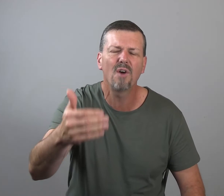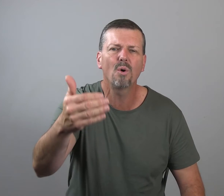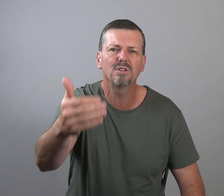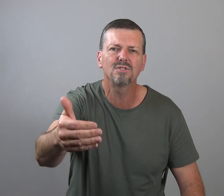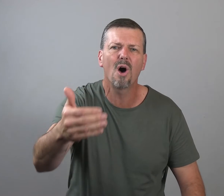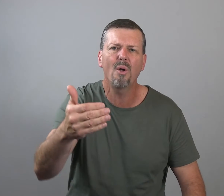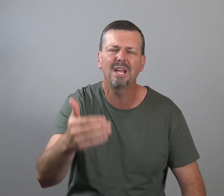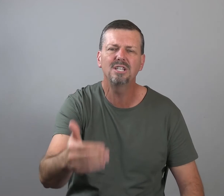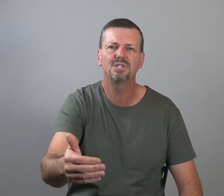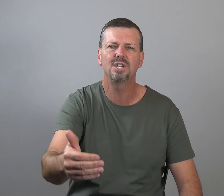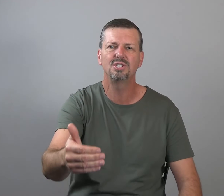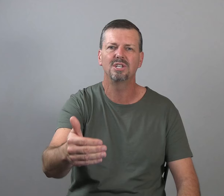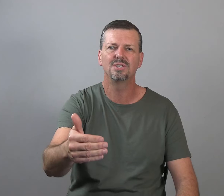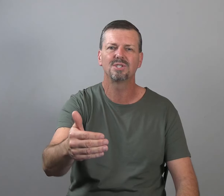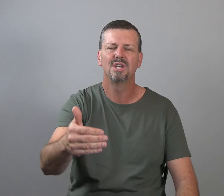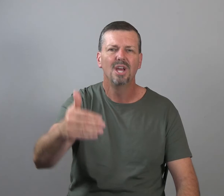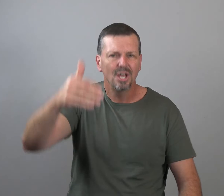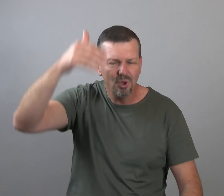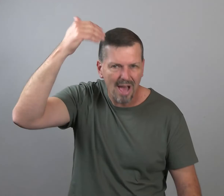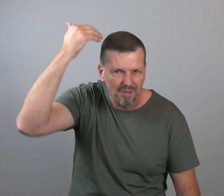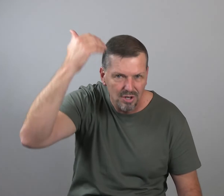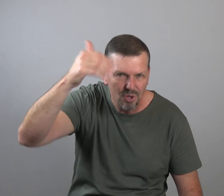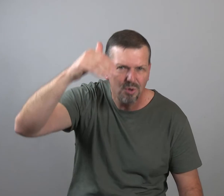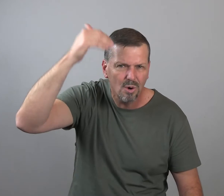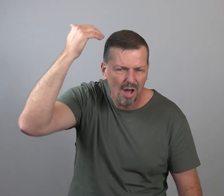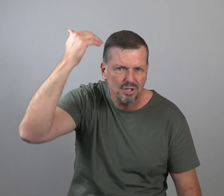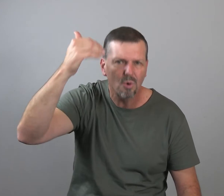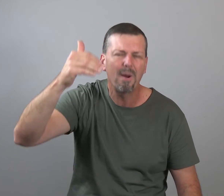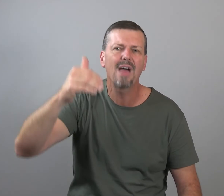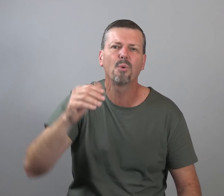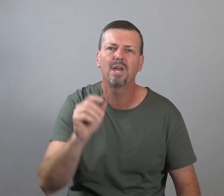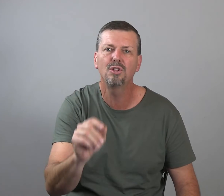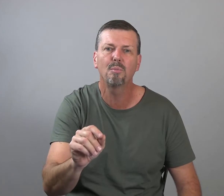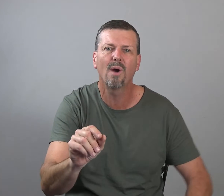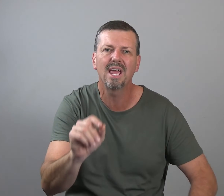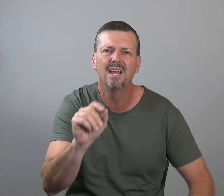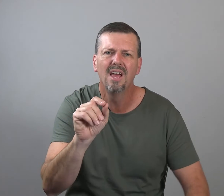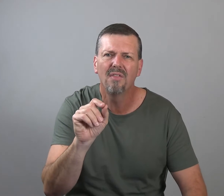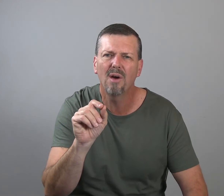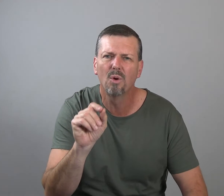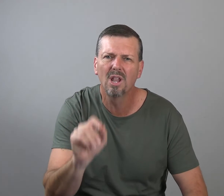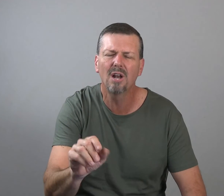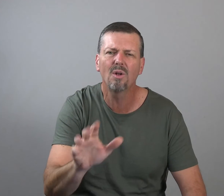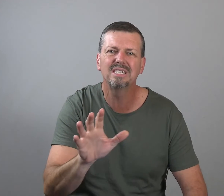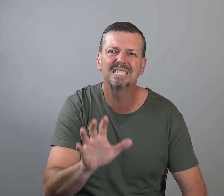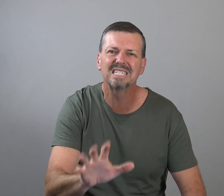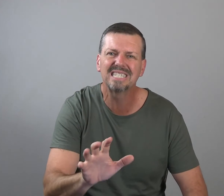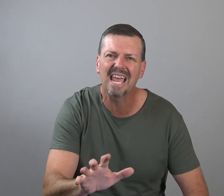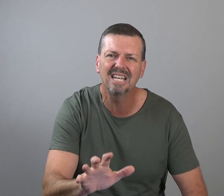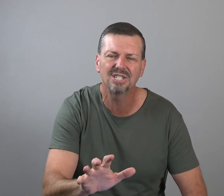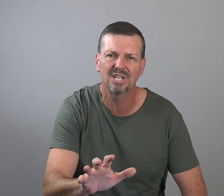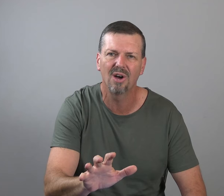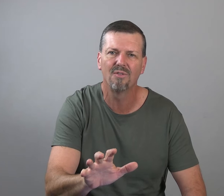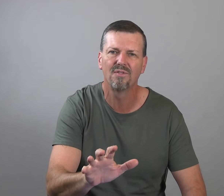focused thought and decisions, you have a new neurological pathway in your brain that will literally sustain itself.